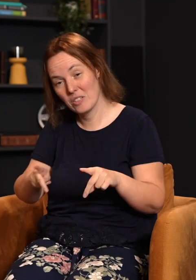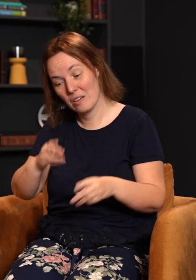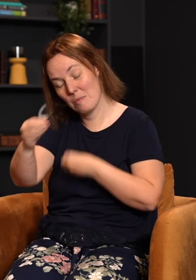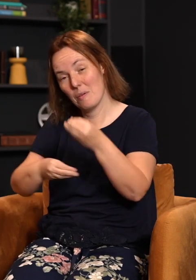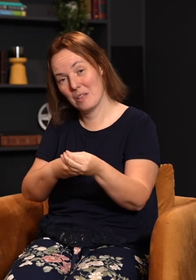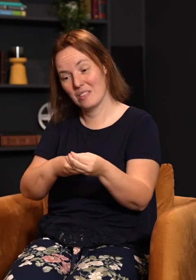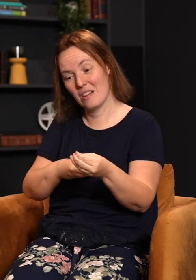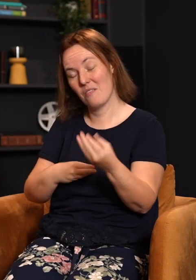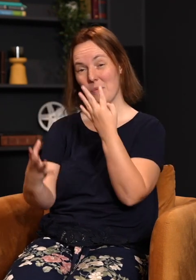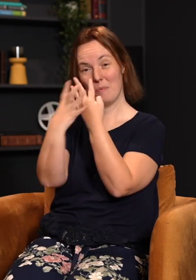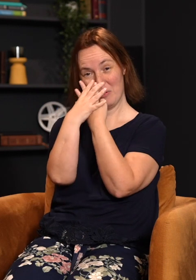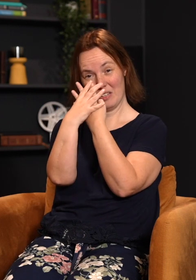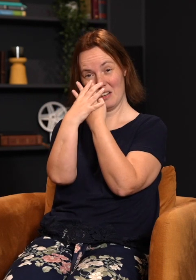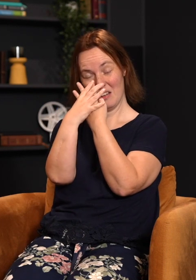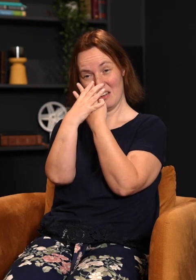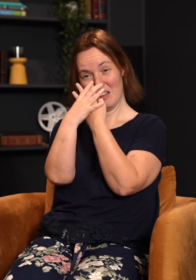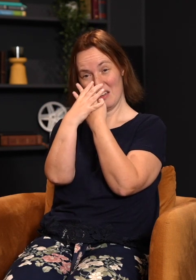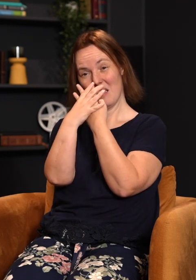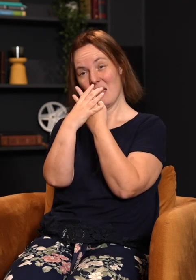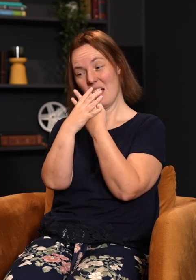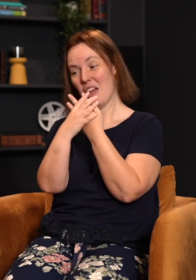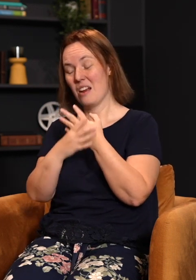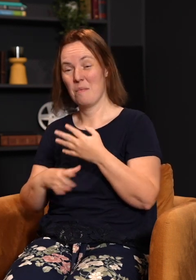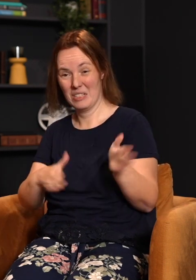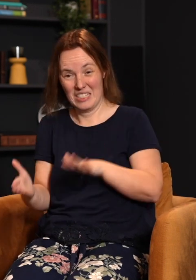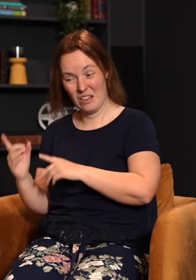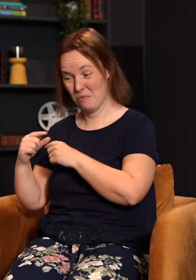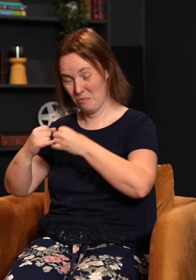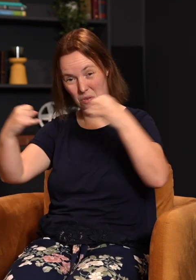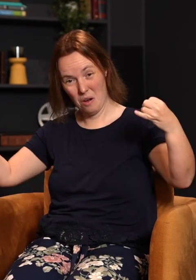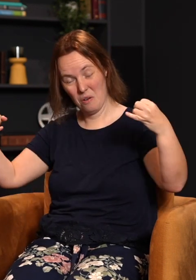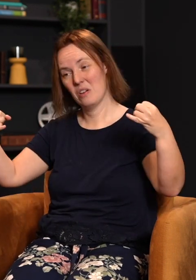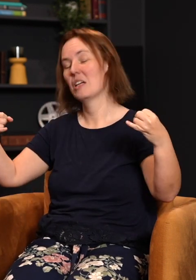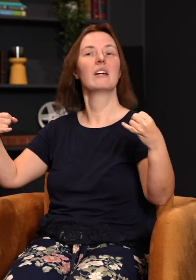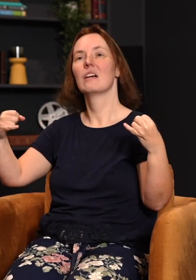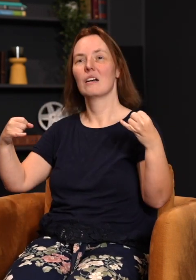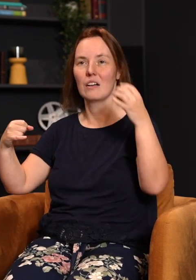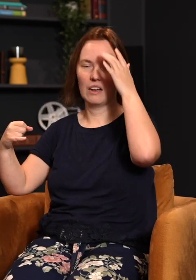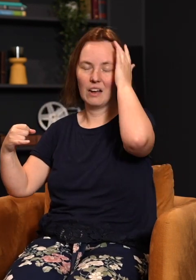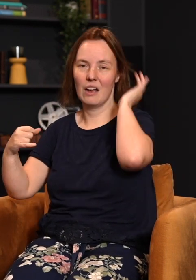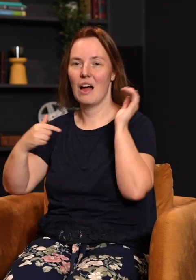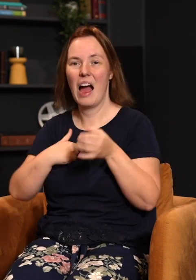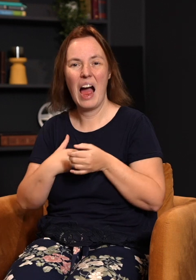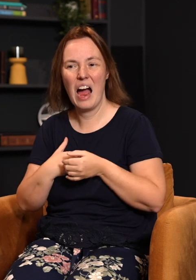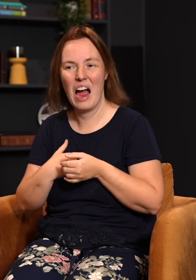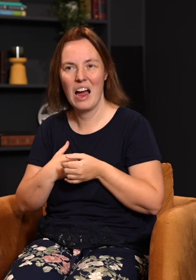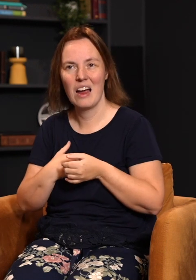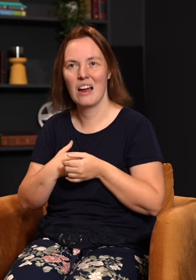I'm in a prison cell on death row, and there's a guy in the next cell on death row, and we become good friends, I can't say to the warden,